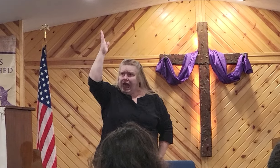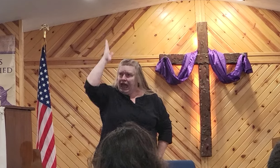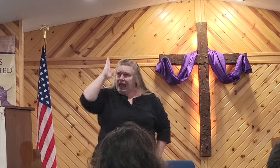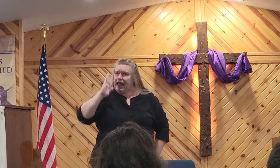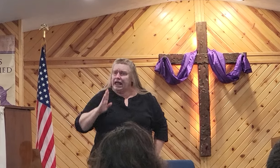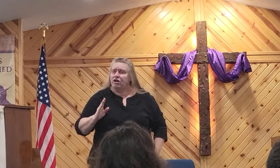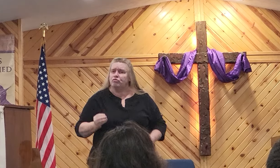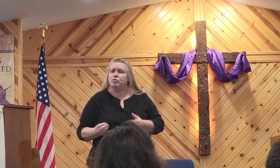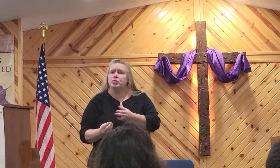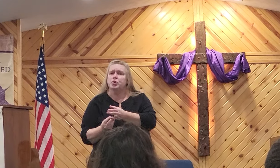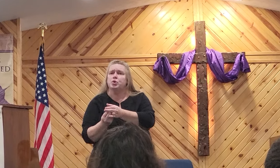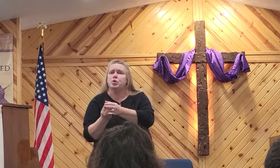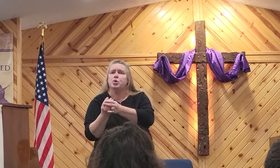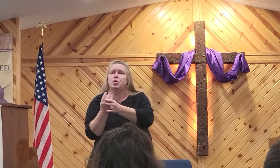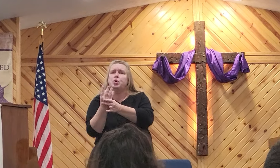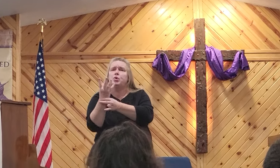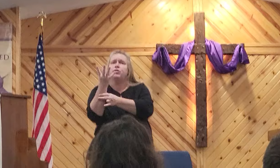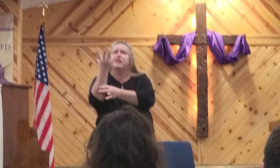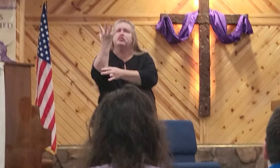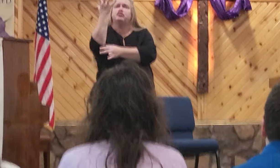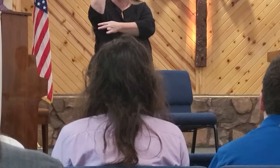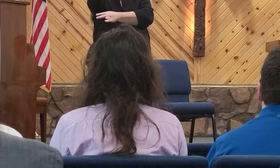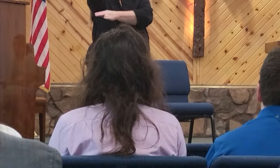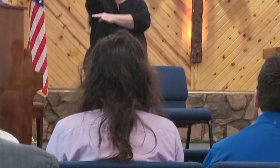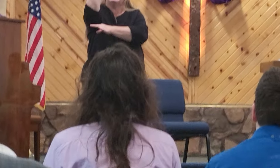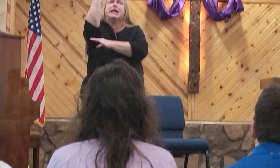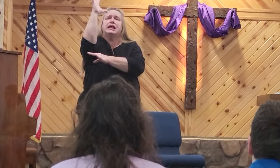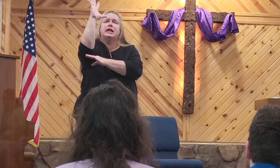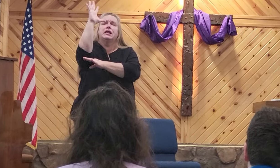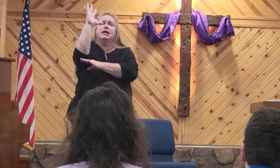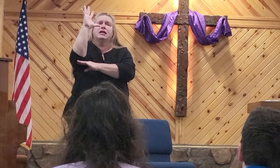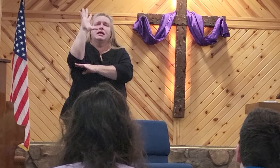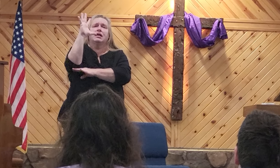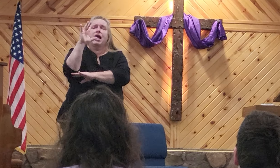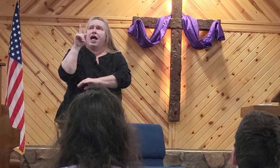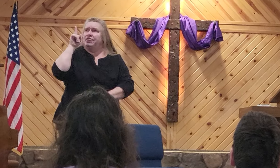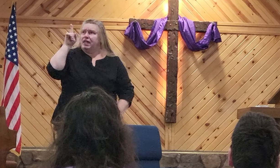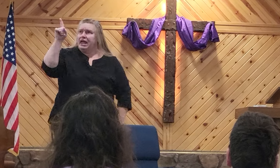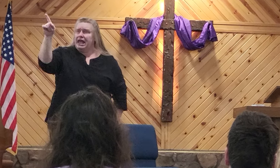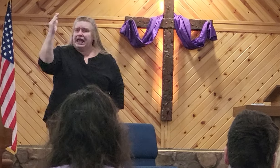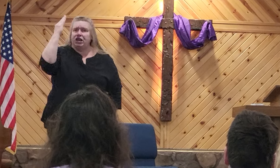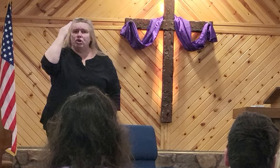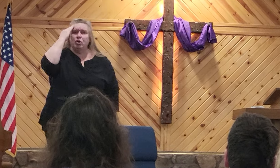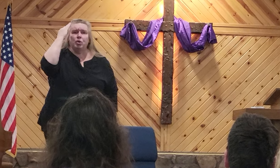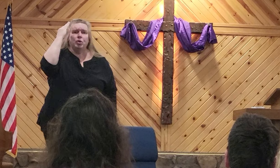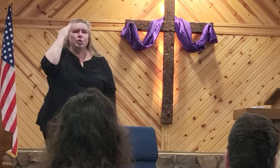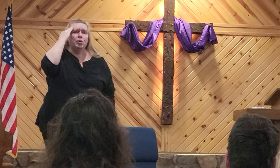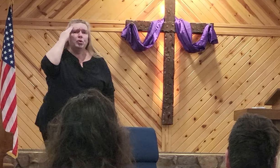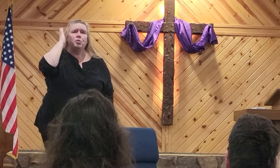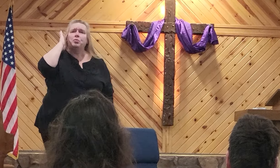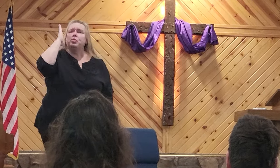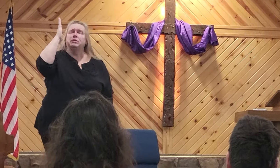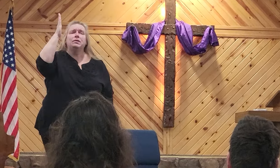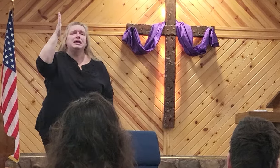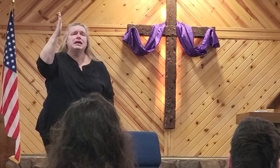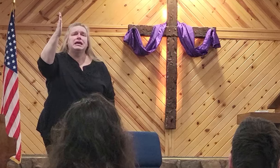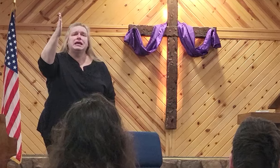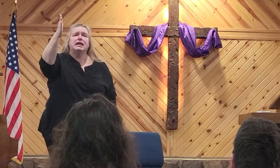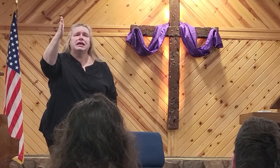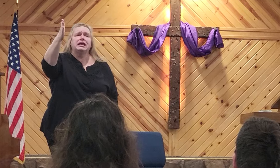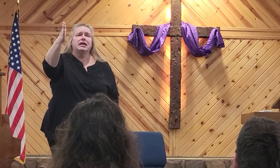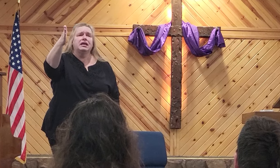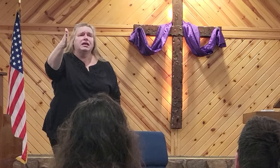He grew the tree that he knew would